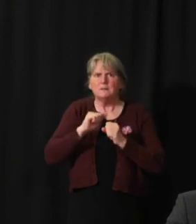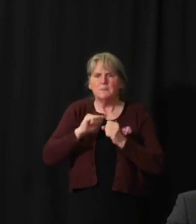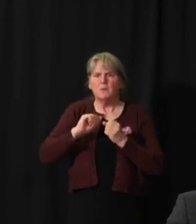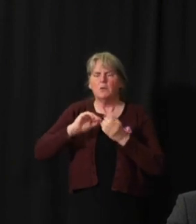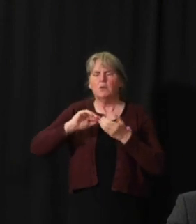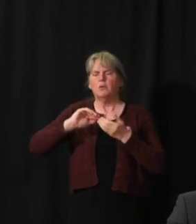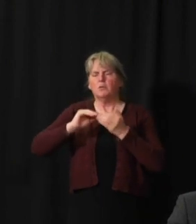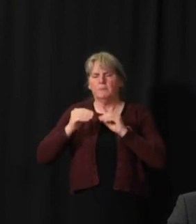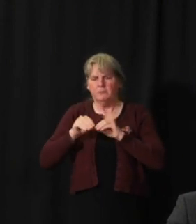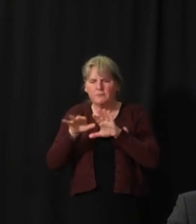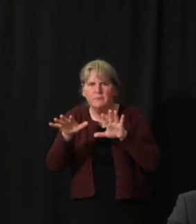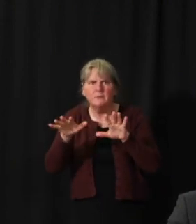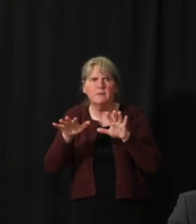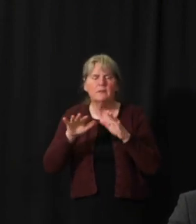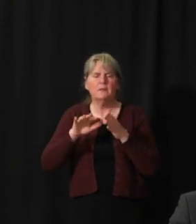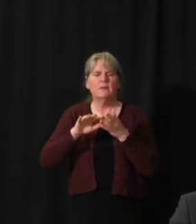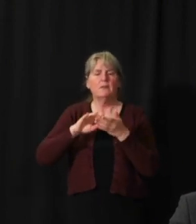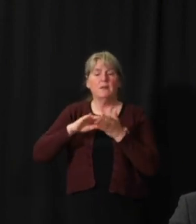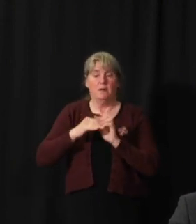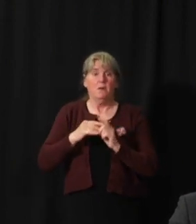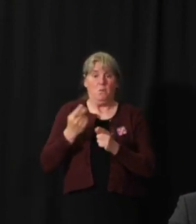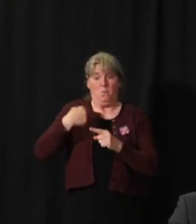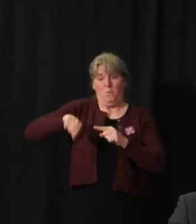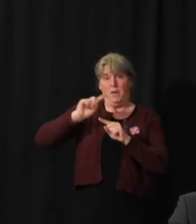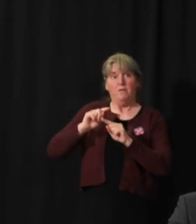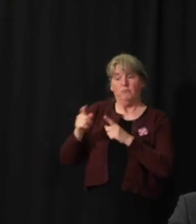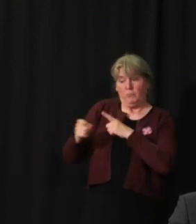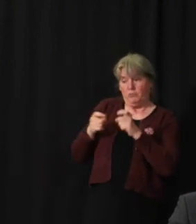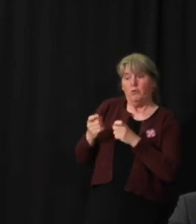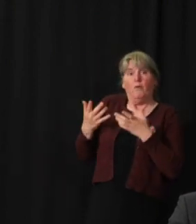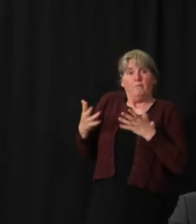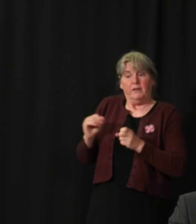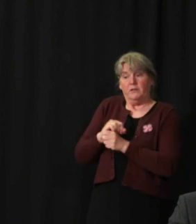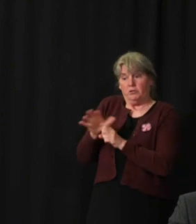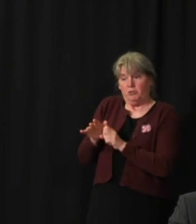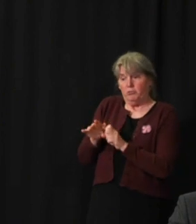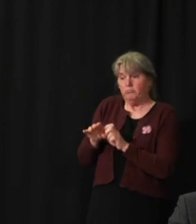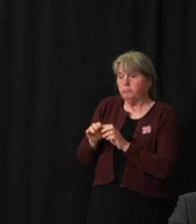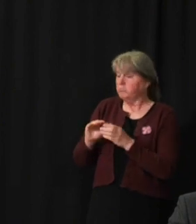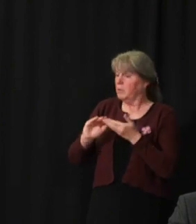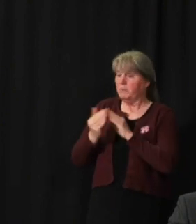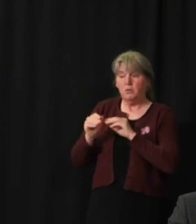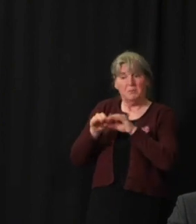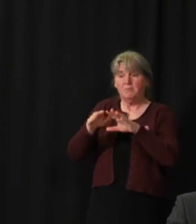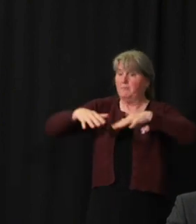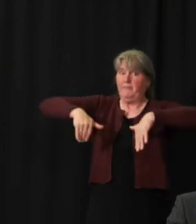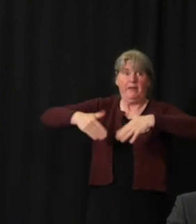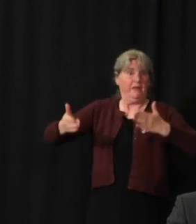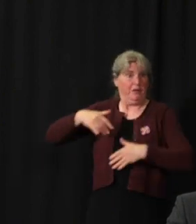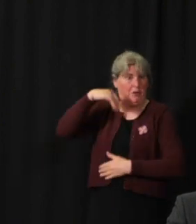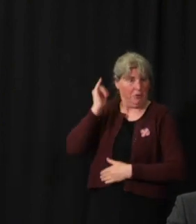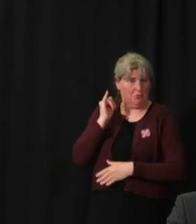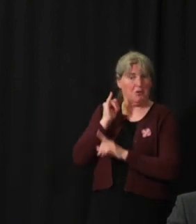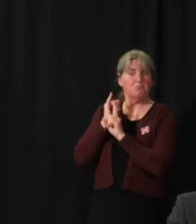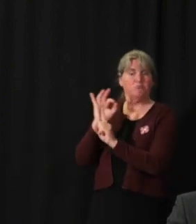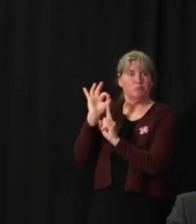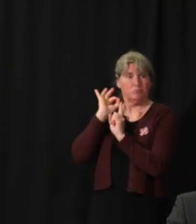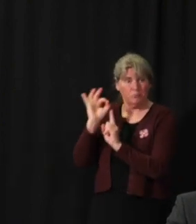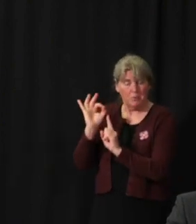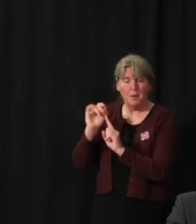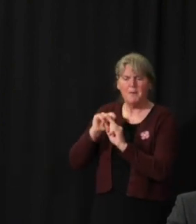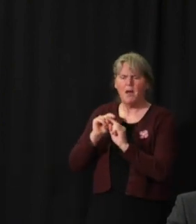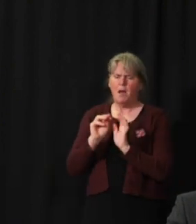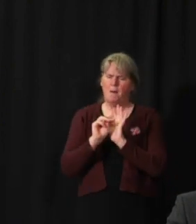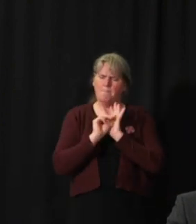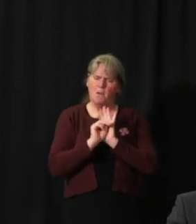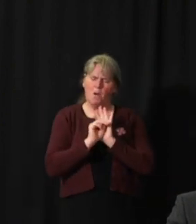managed to control our first epidemic without community transmission. So we're really looking for models that are